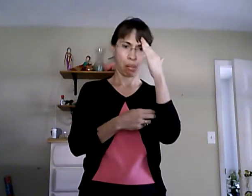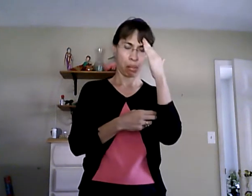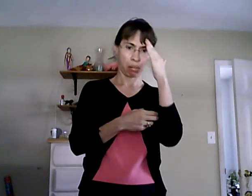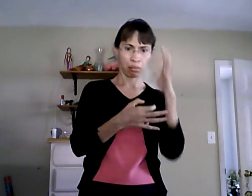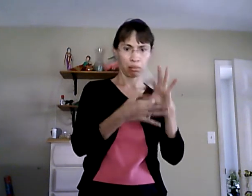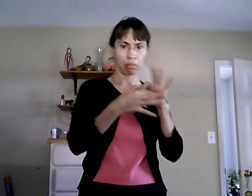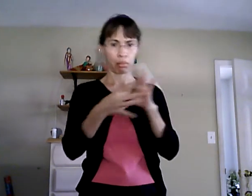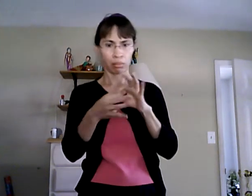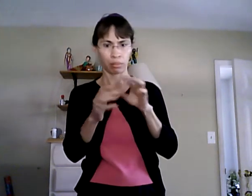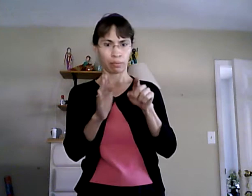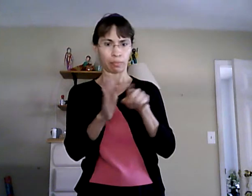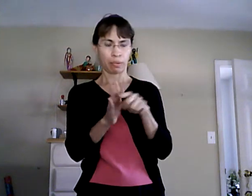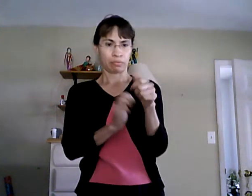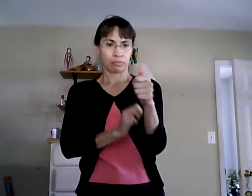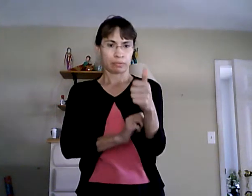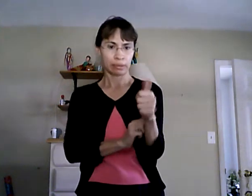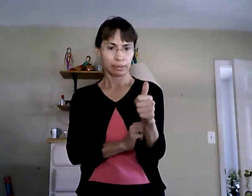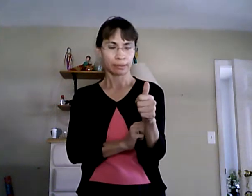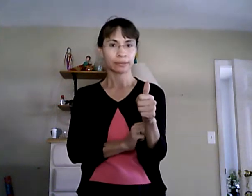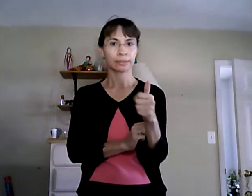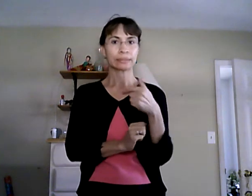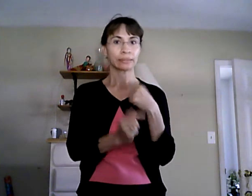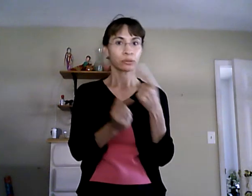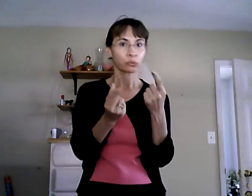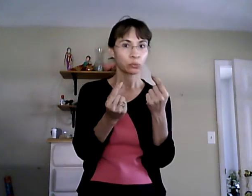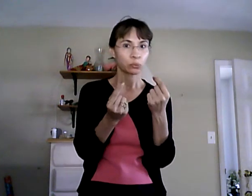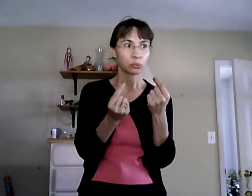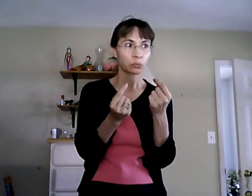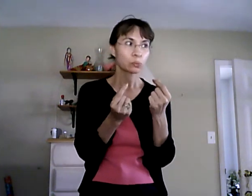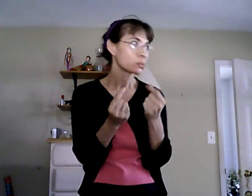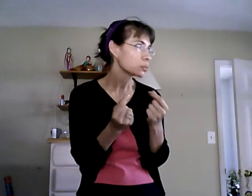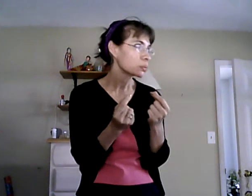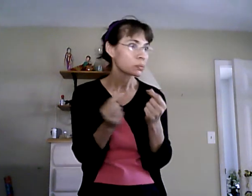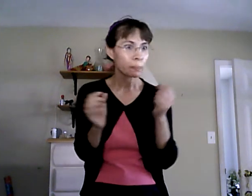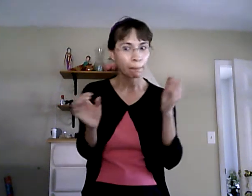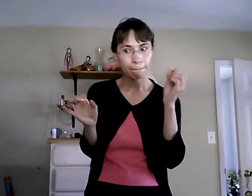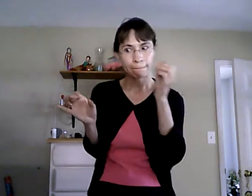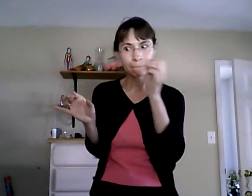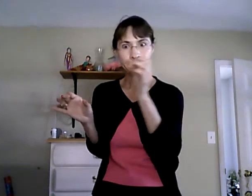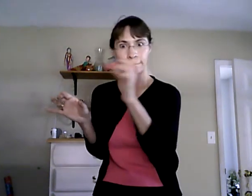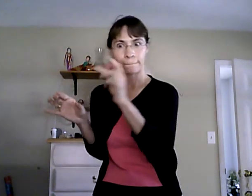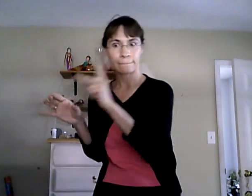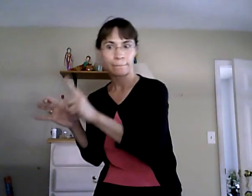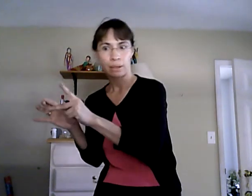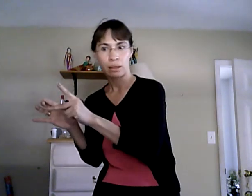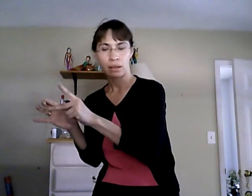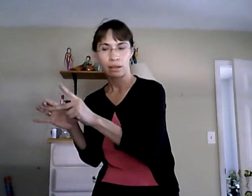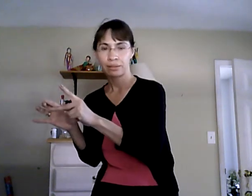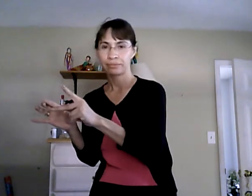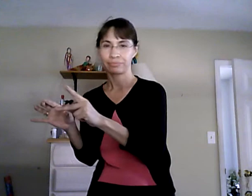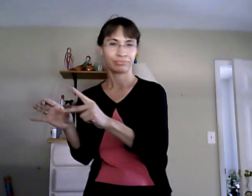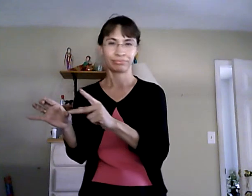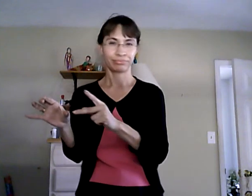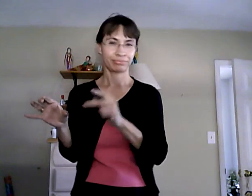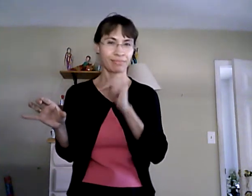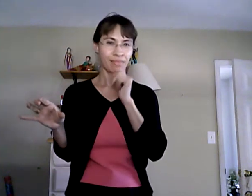I wanted to put it back what I did today